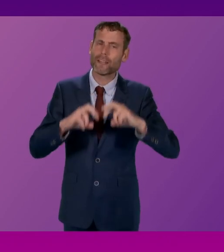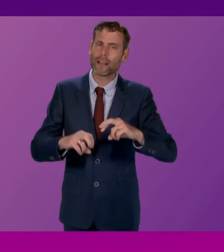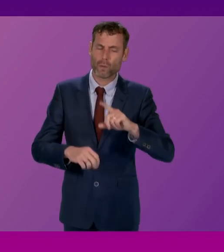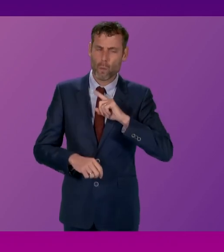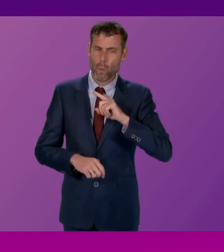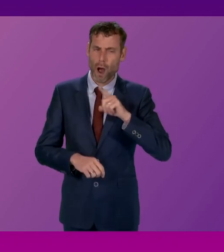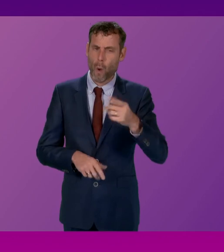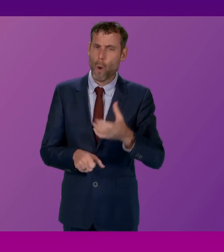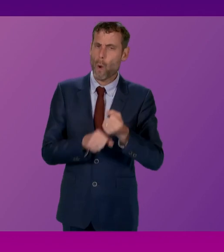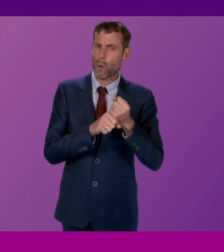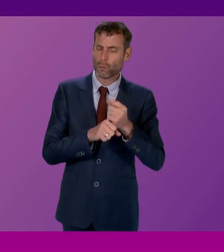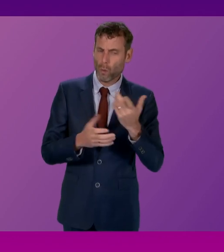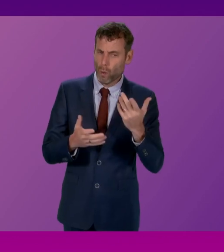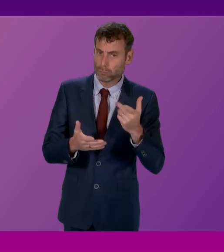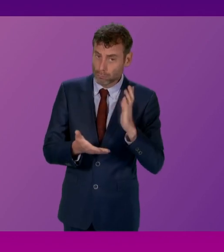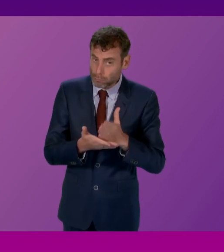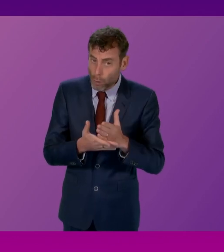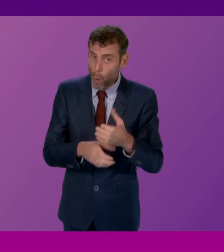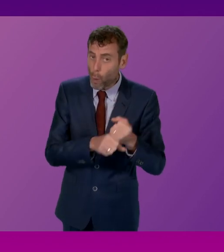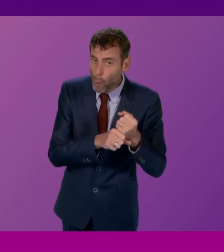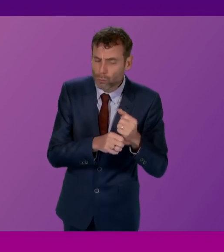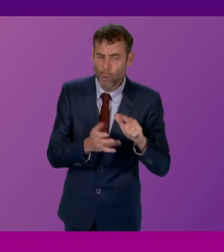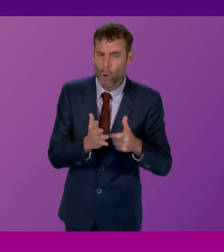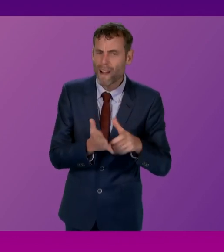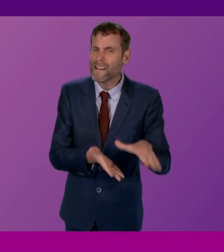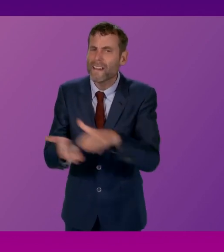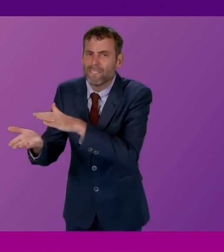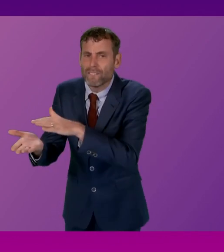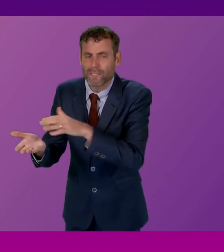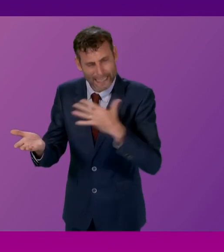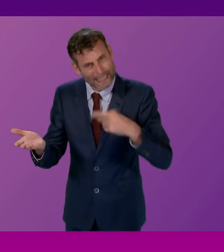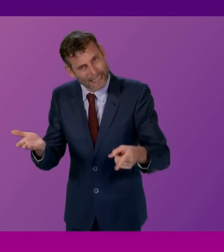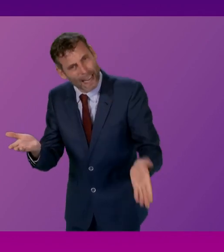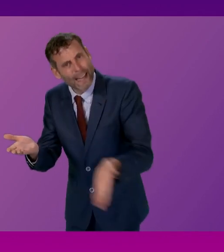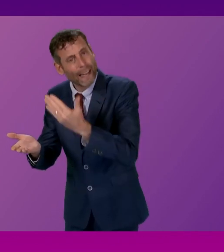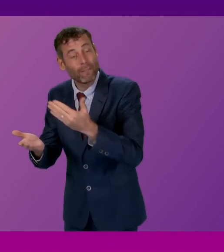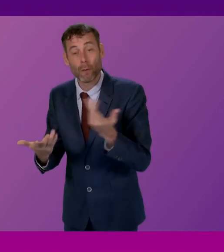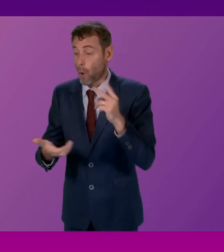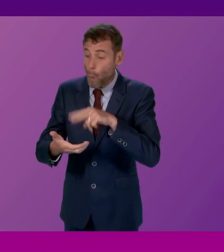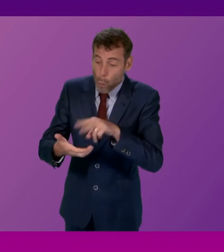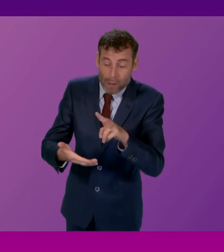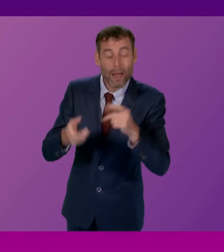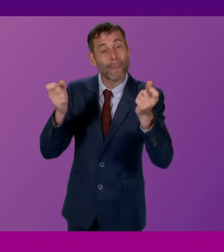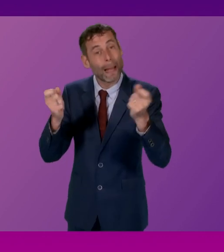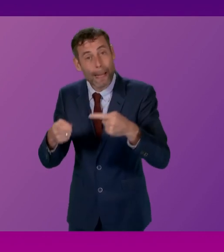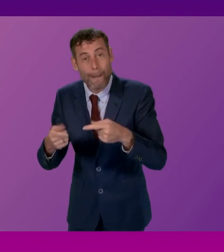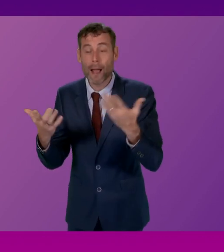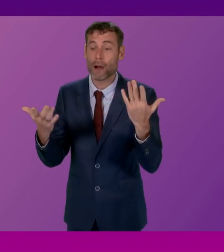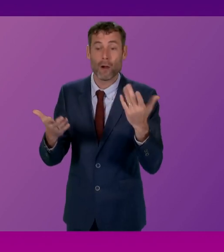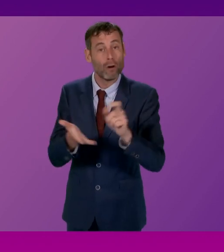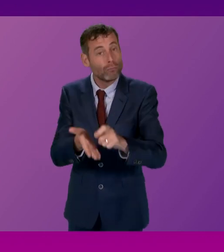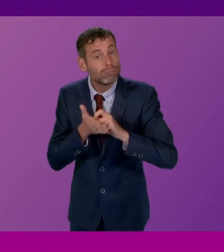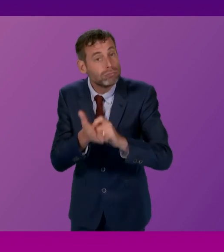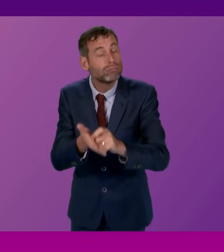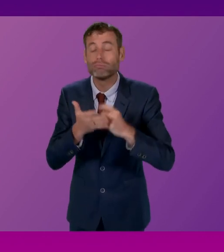any other messages that have to be handed over. So messages have been, whether it's WhatsApp, whether it's email, whether it's correspondence,